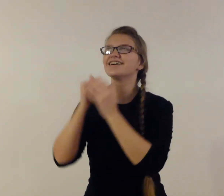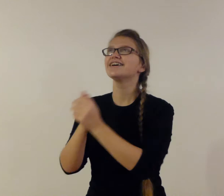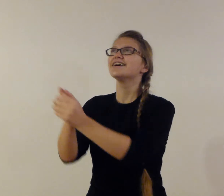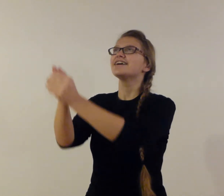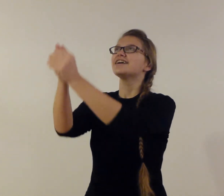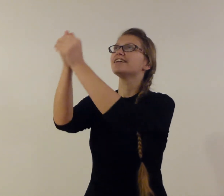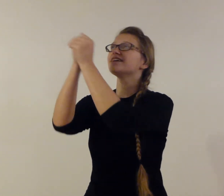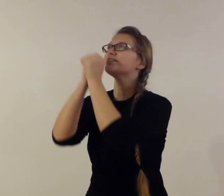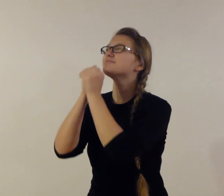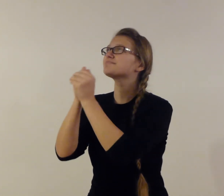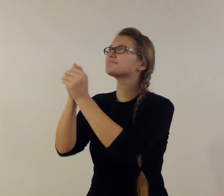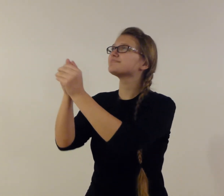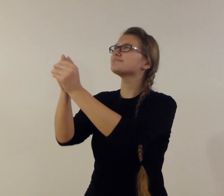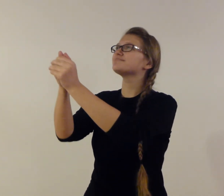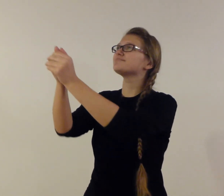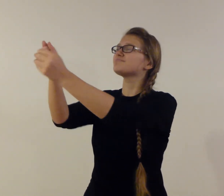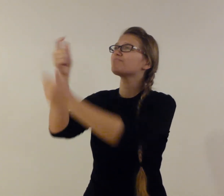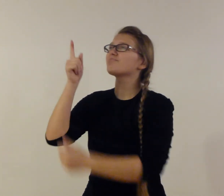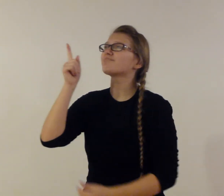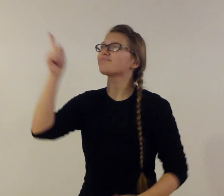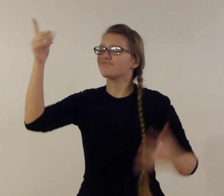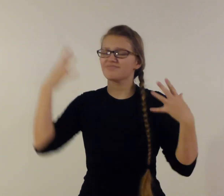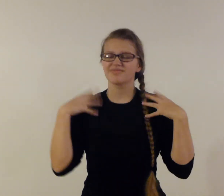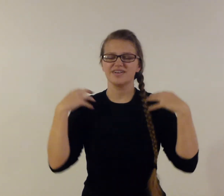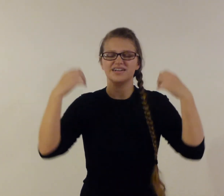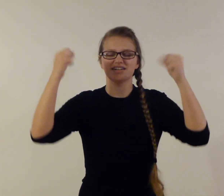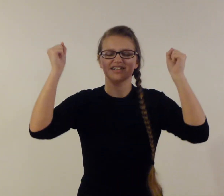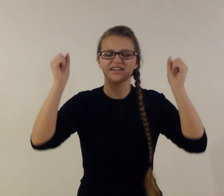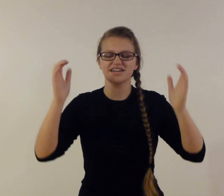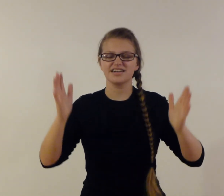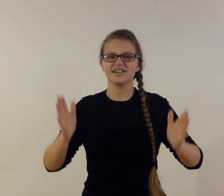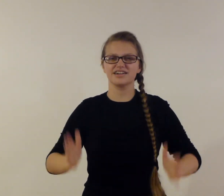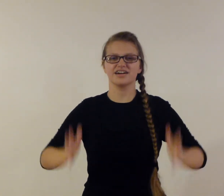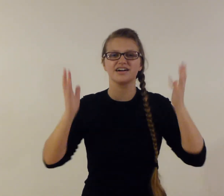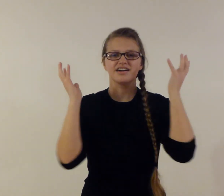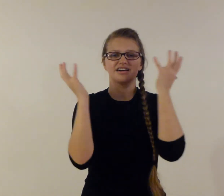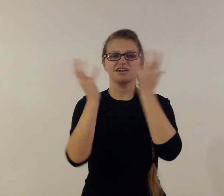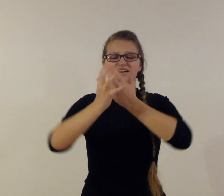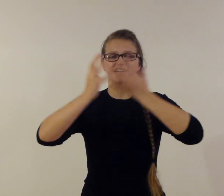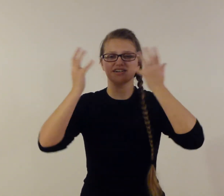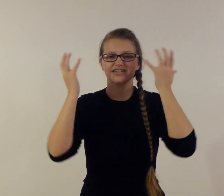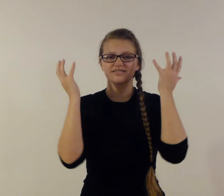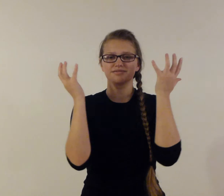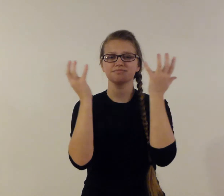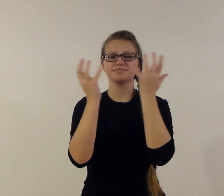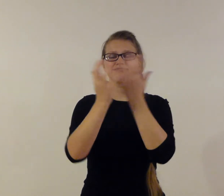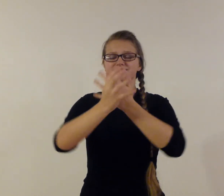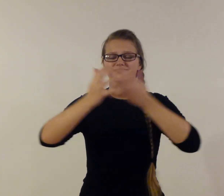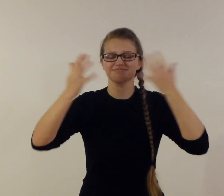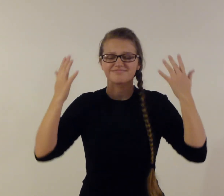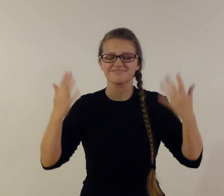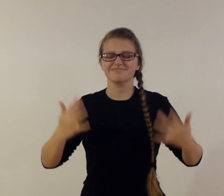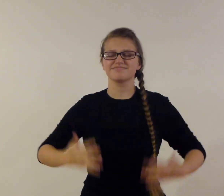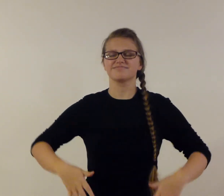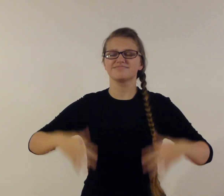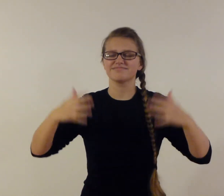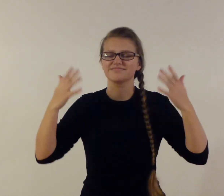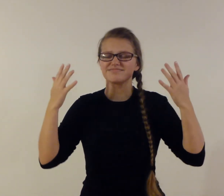any other Our God is healer Awesome empower our God